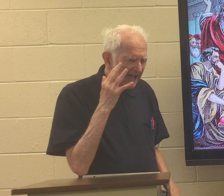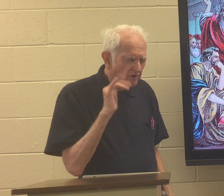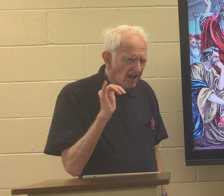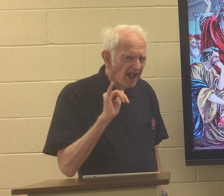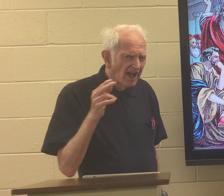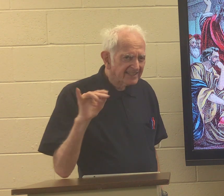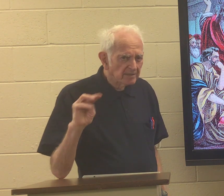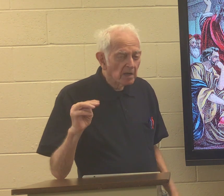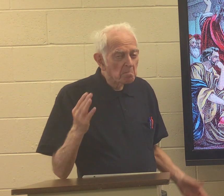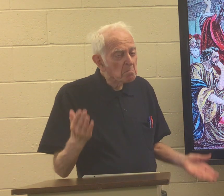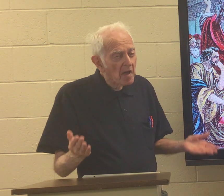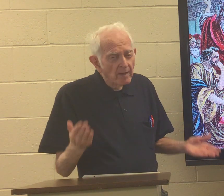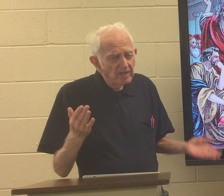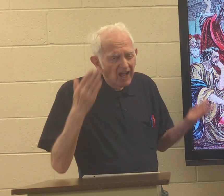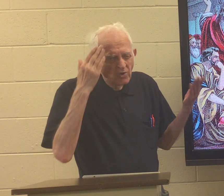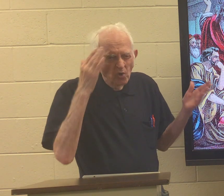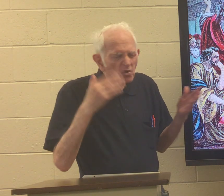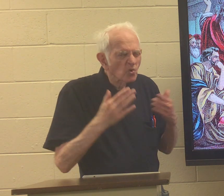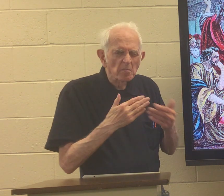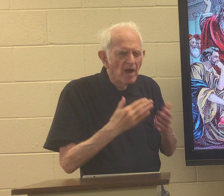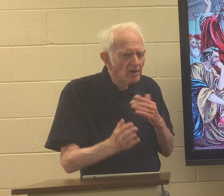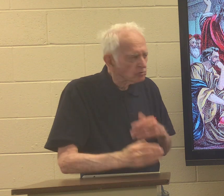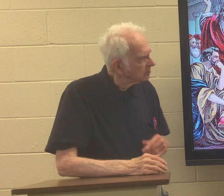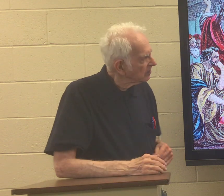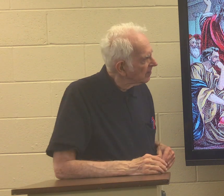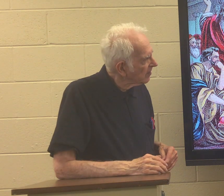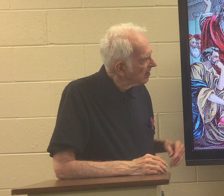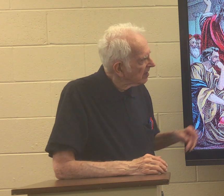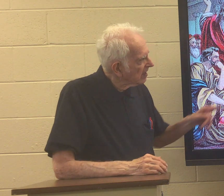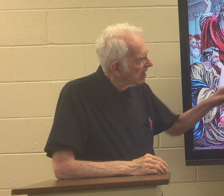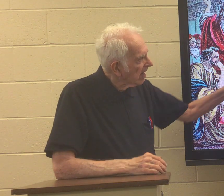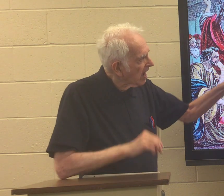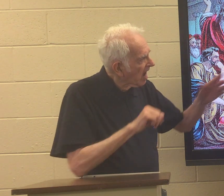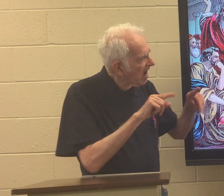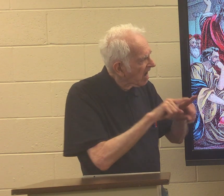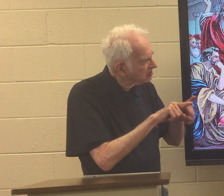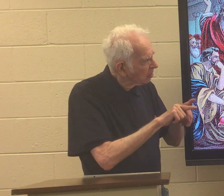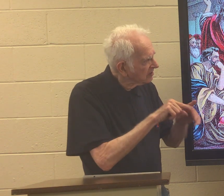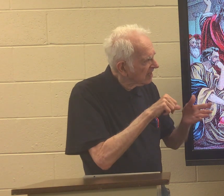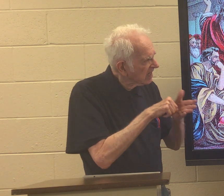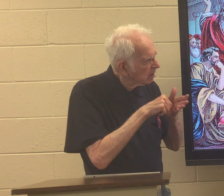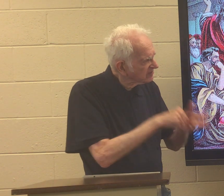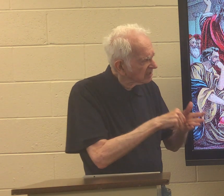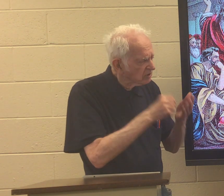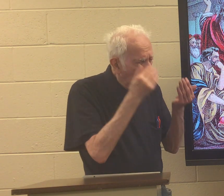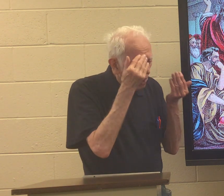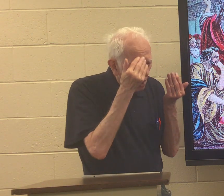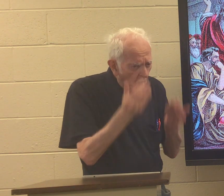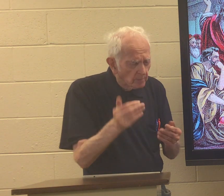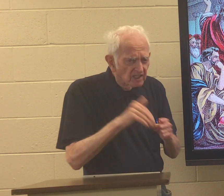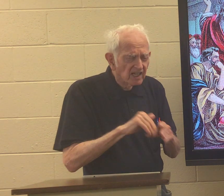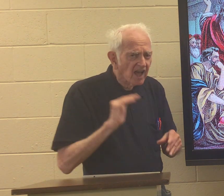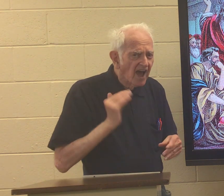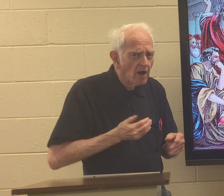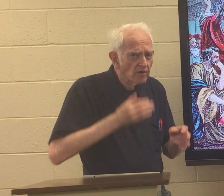the name which sounds like Paul but maybe we don't know it doesn't matter also emphasizes obedience